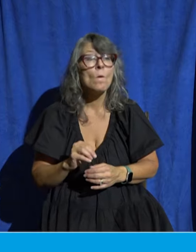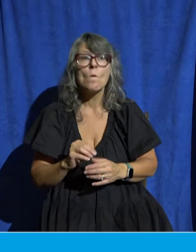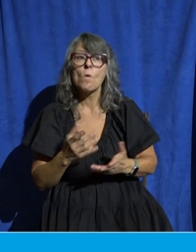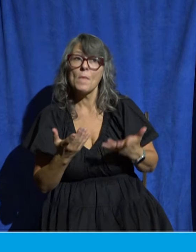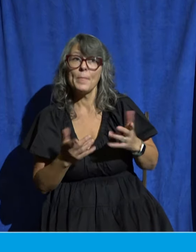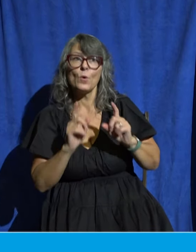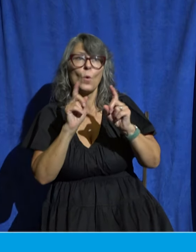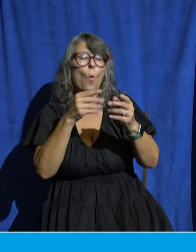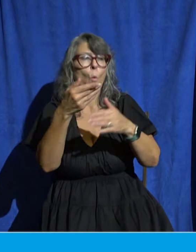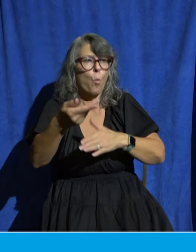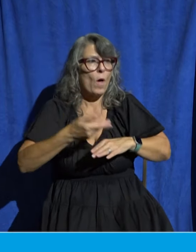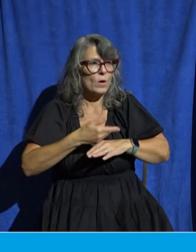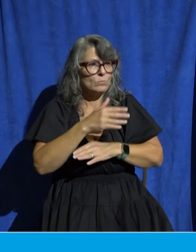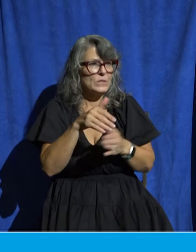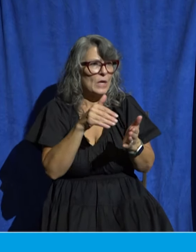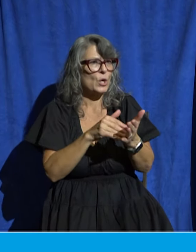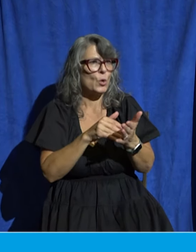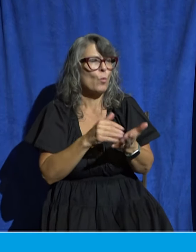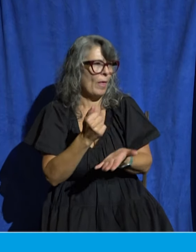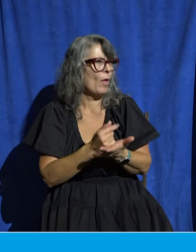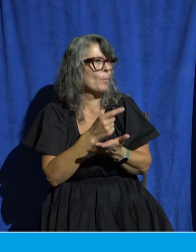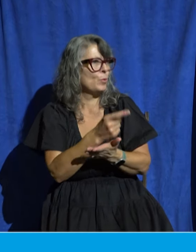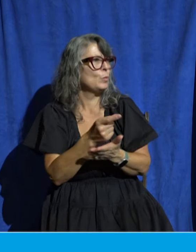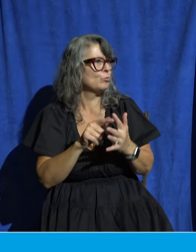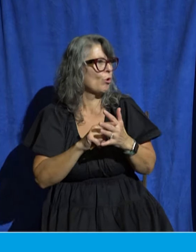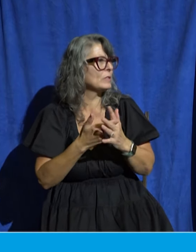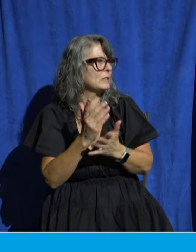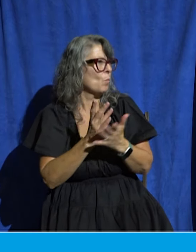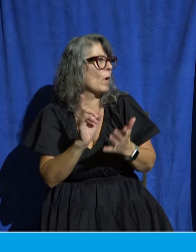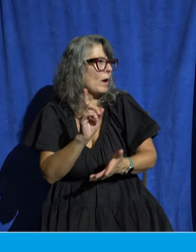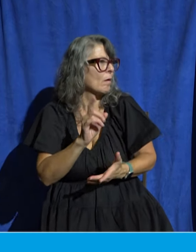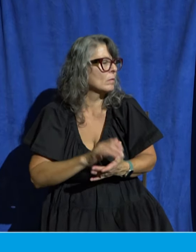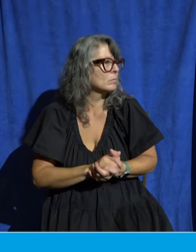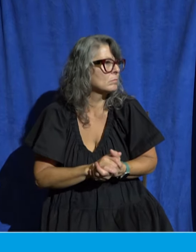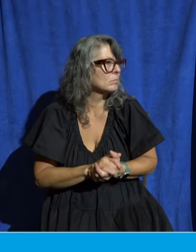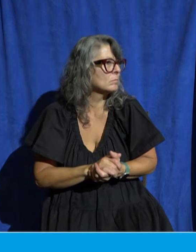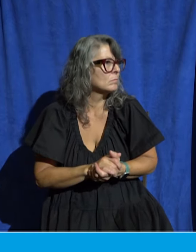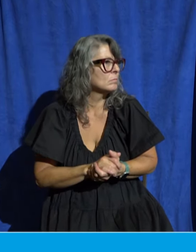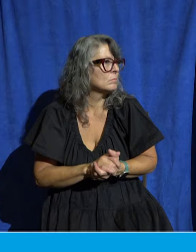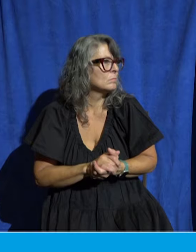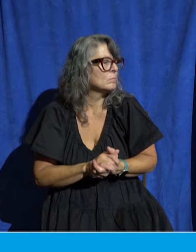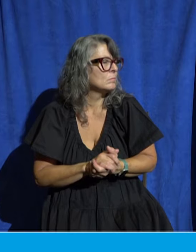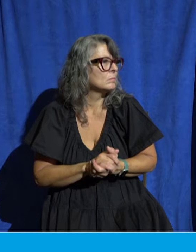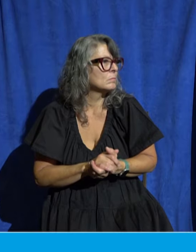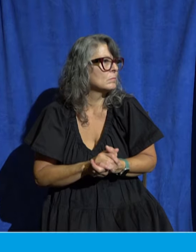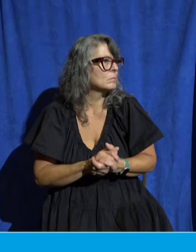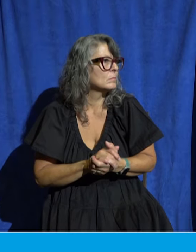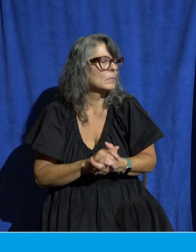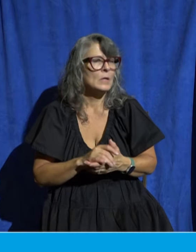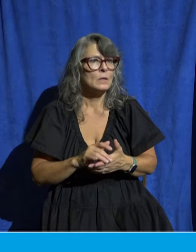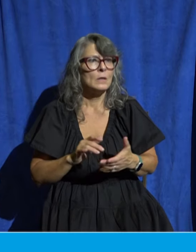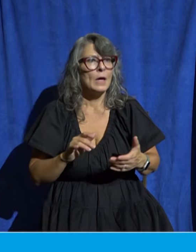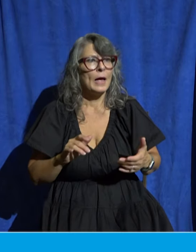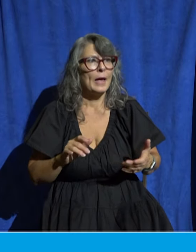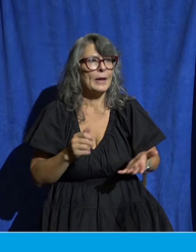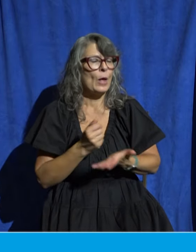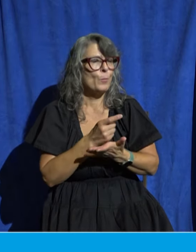right away but let's take some time to intentionally seek the Lord's leading and how he wants us to faithfully apply this text in our lives this fall